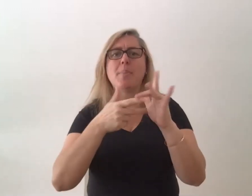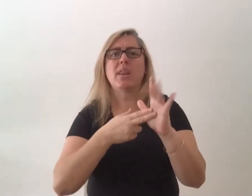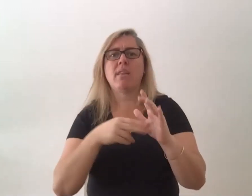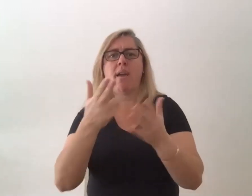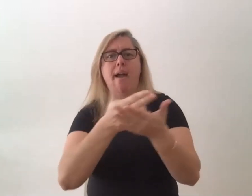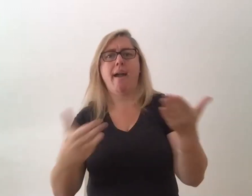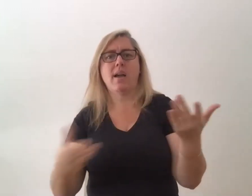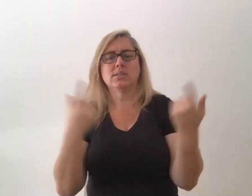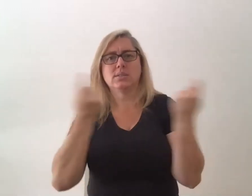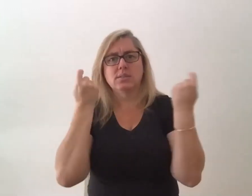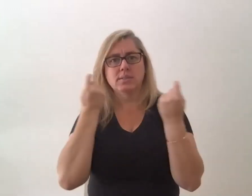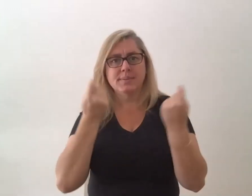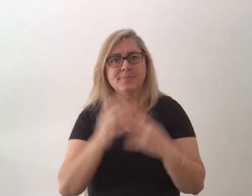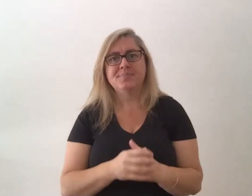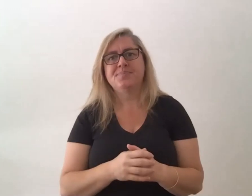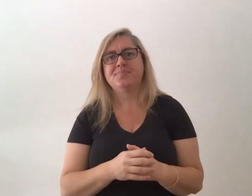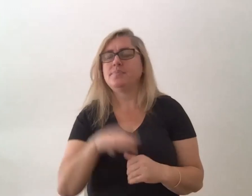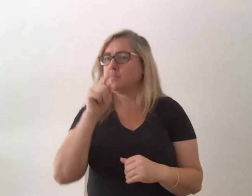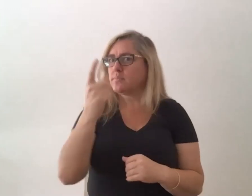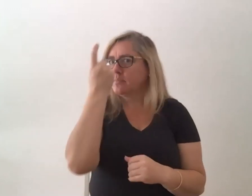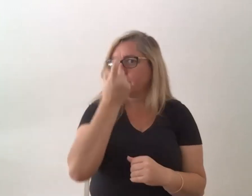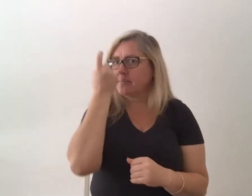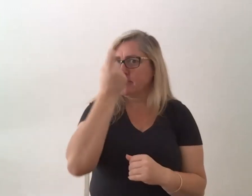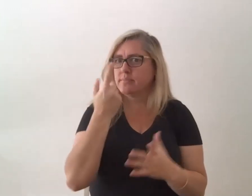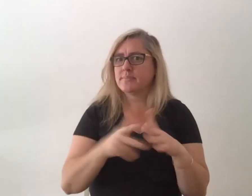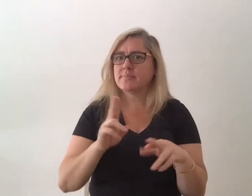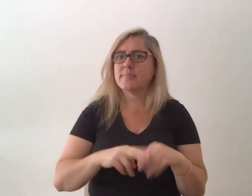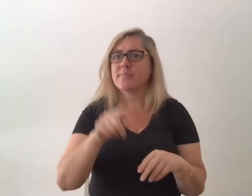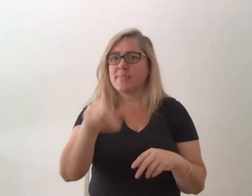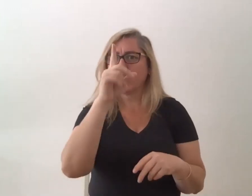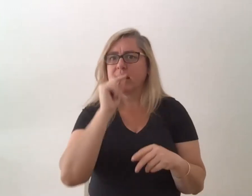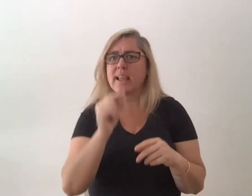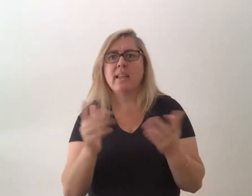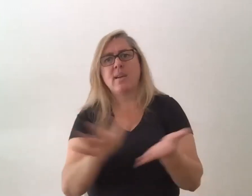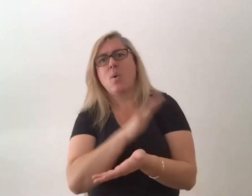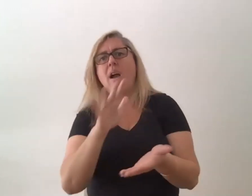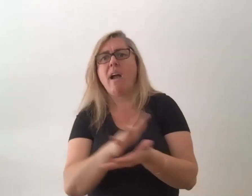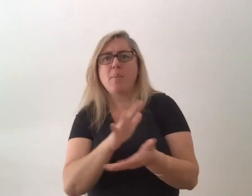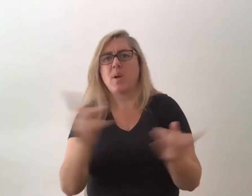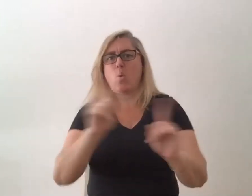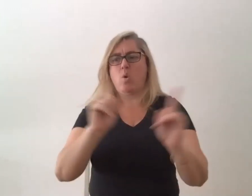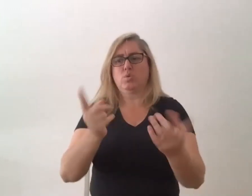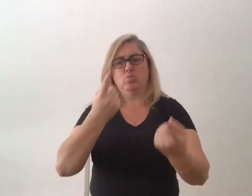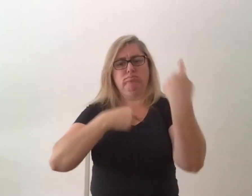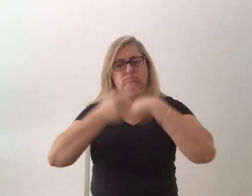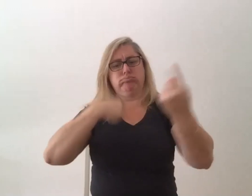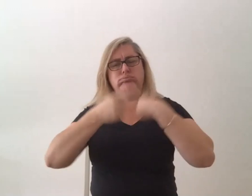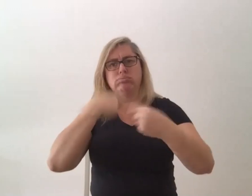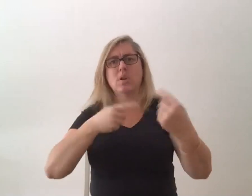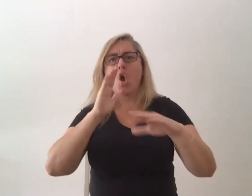yeah i wondered if you were happy what can you tell us about qualia what it is what it means